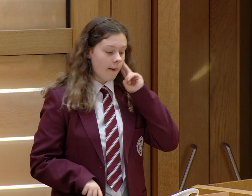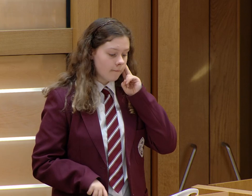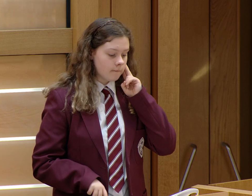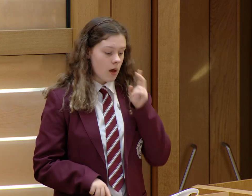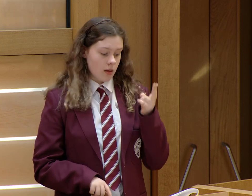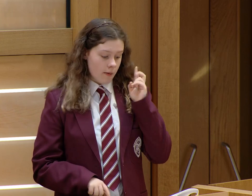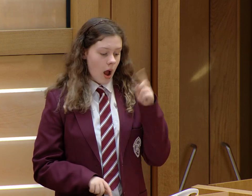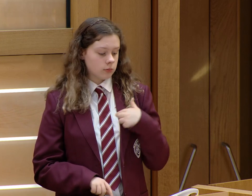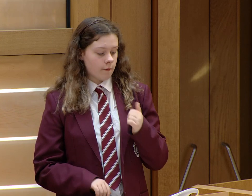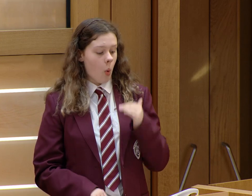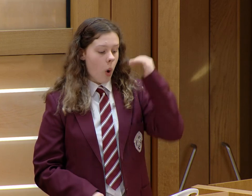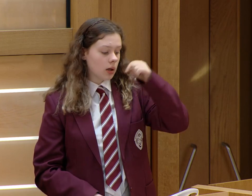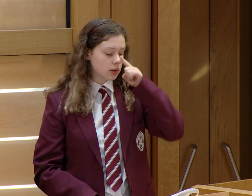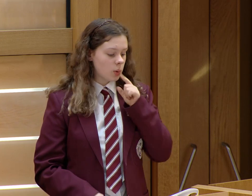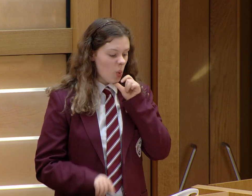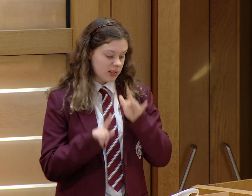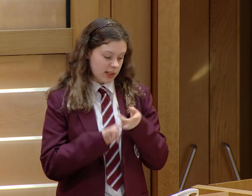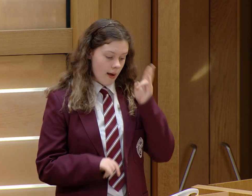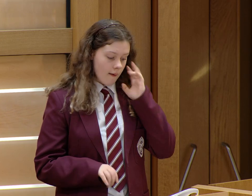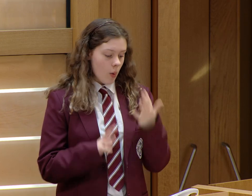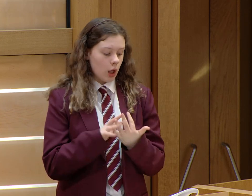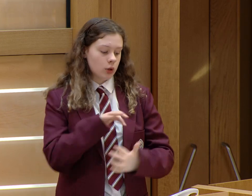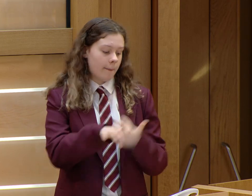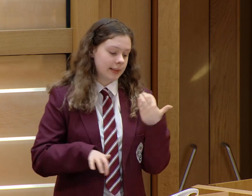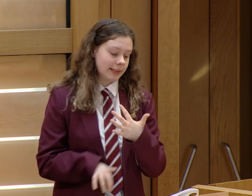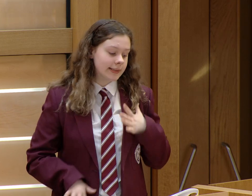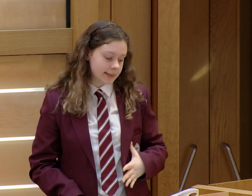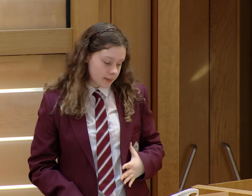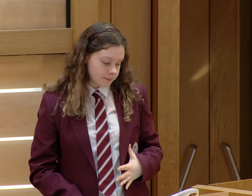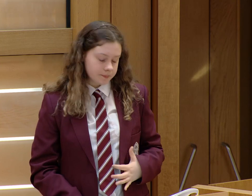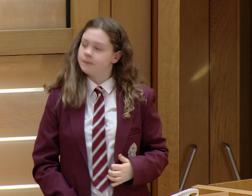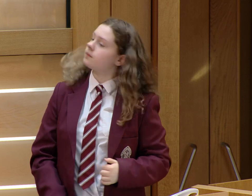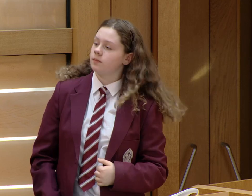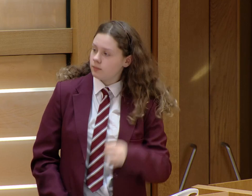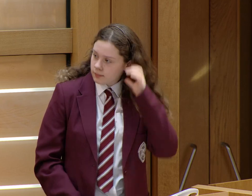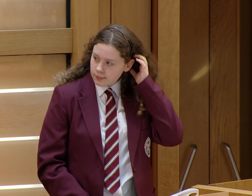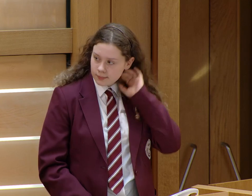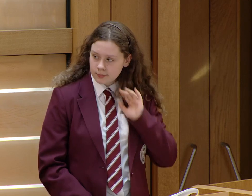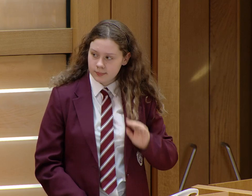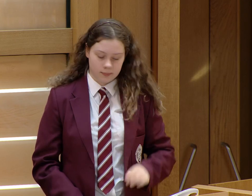Now my mum and dad are both deaf and I have an older sister who is also deaf with special needs.